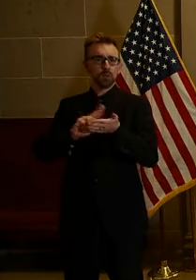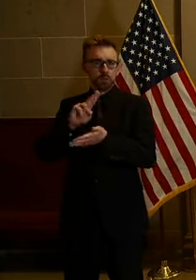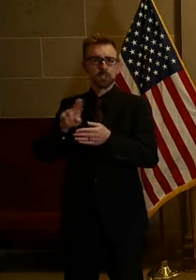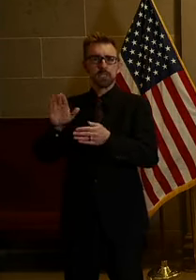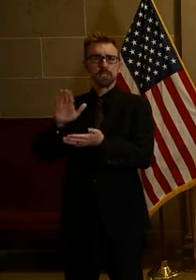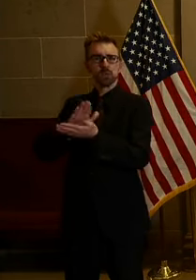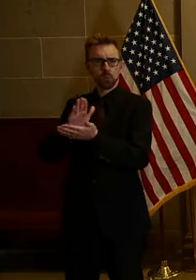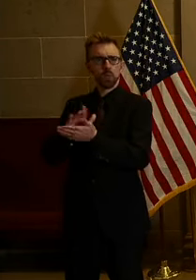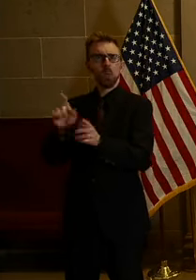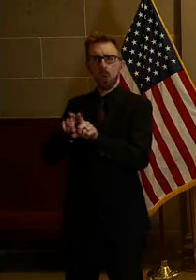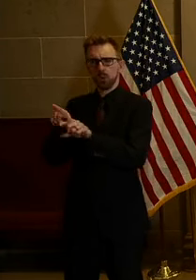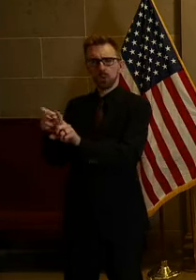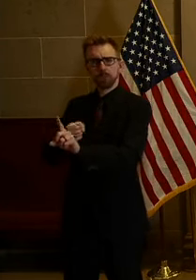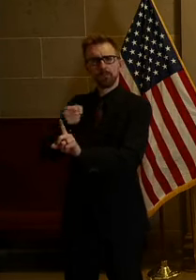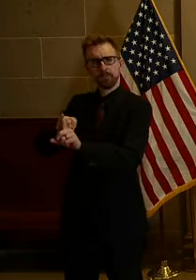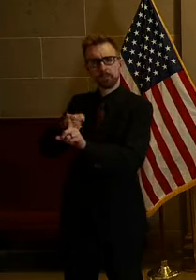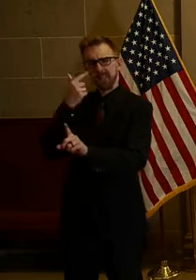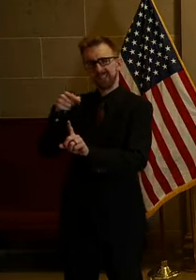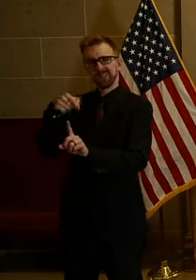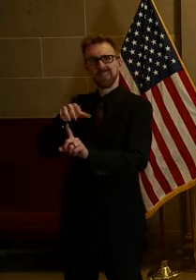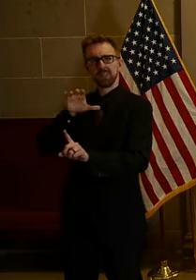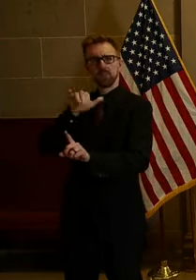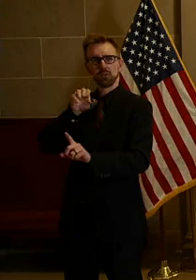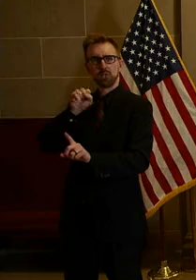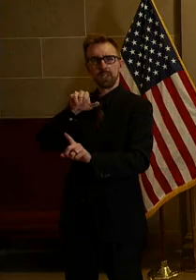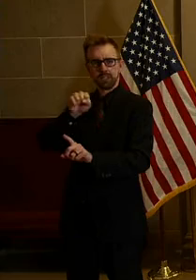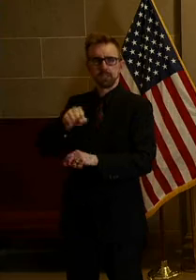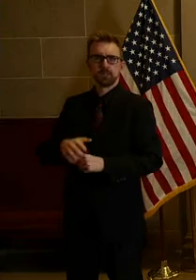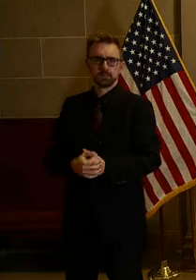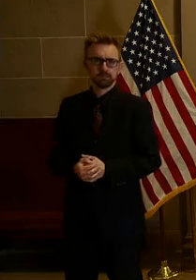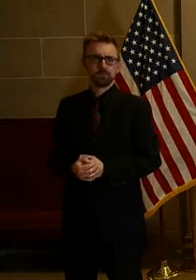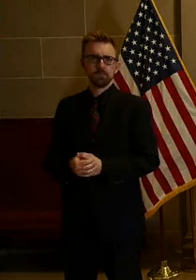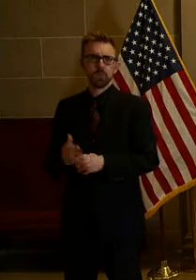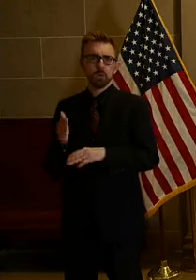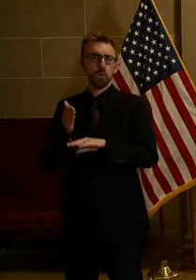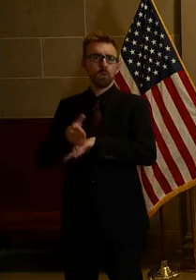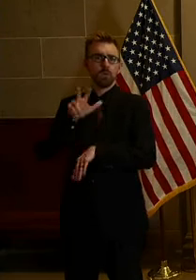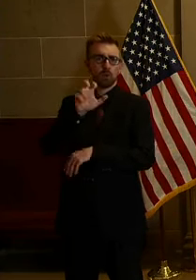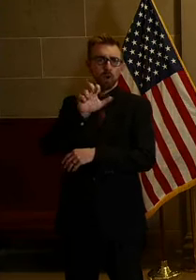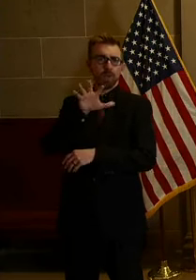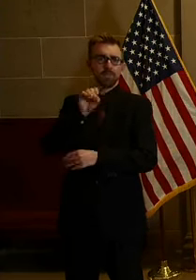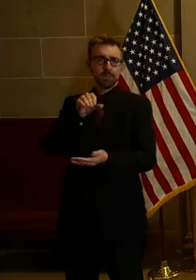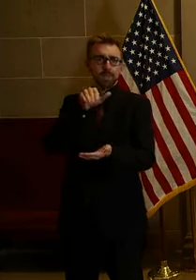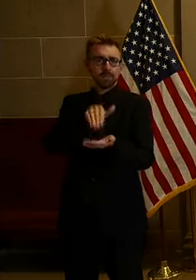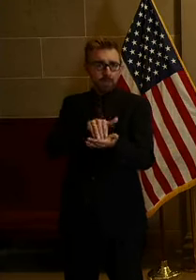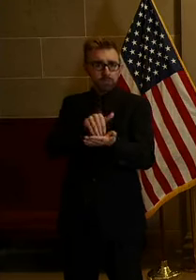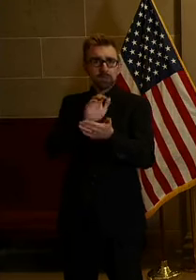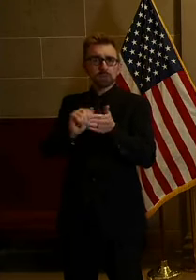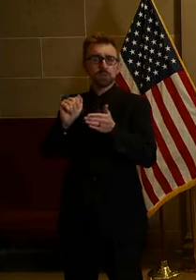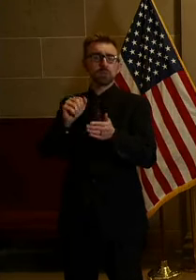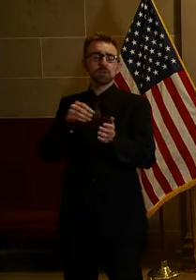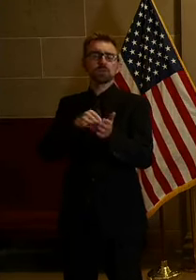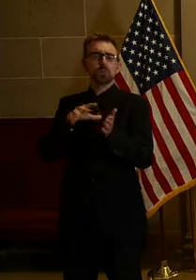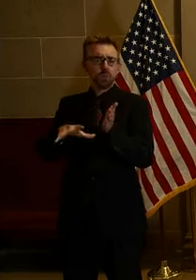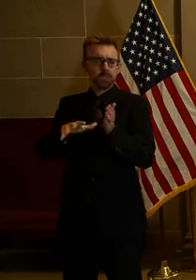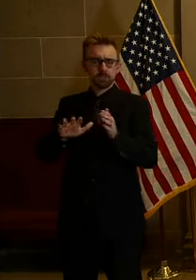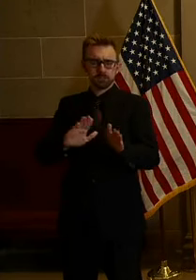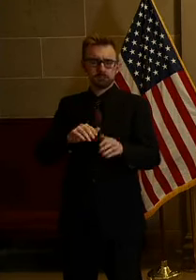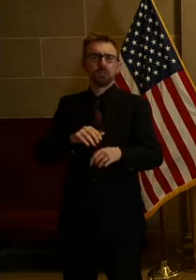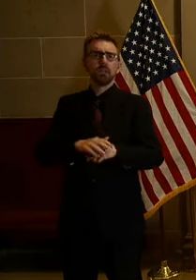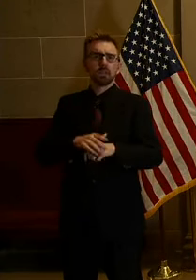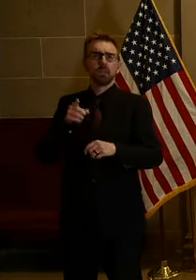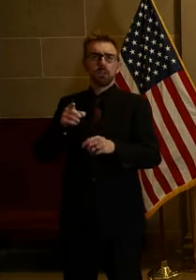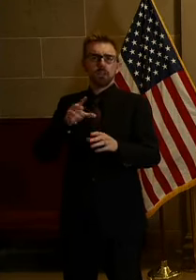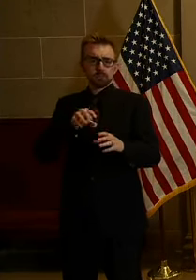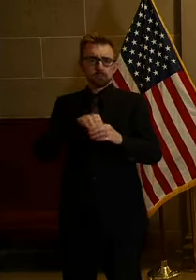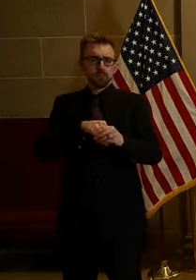impacted by the COVID-19 crisis. More than 350,000 students are enrolled in